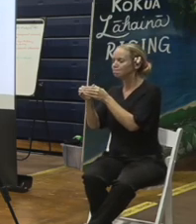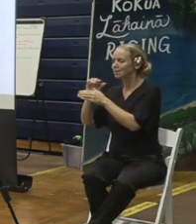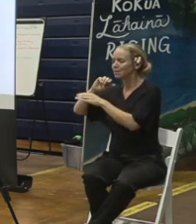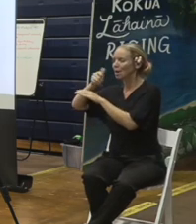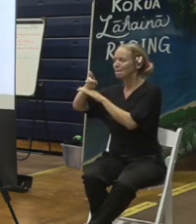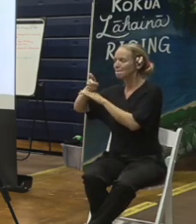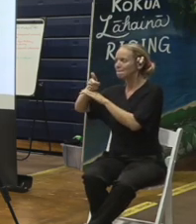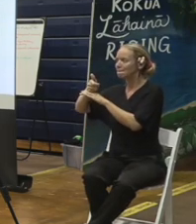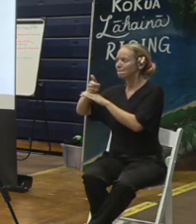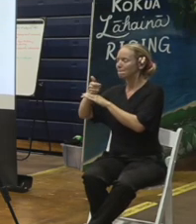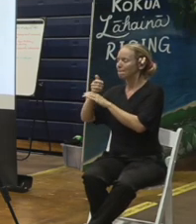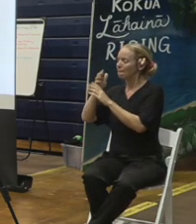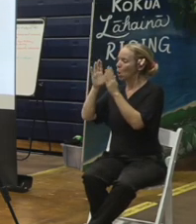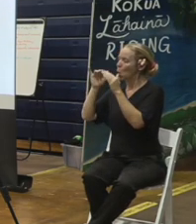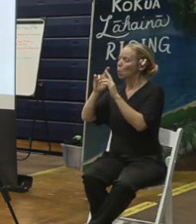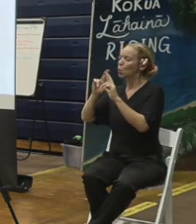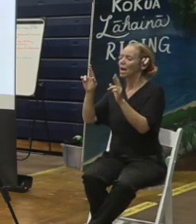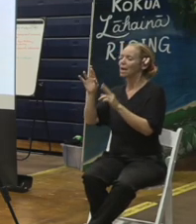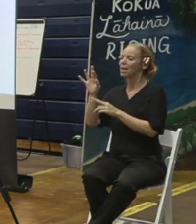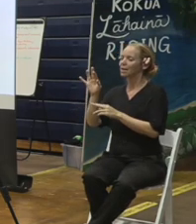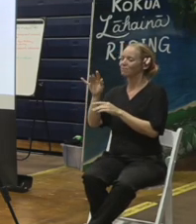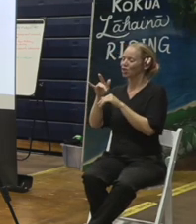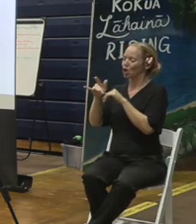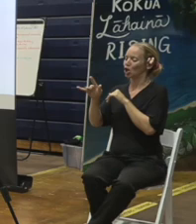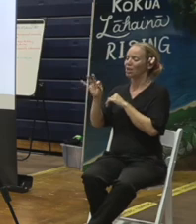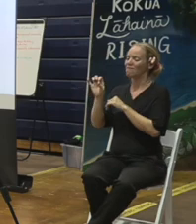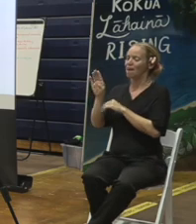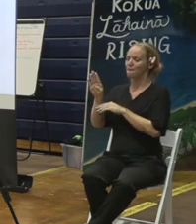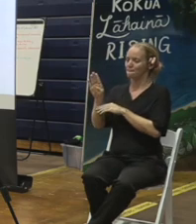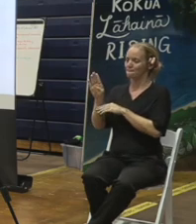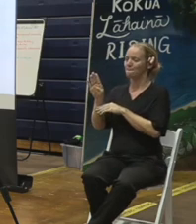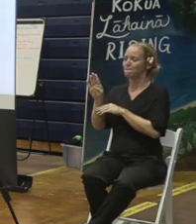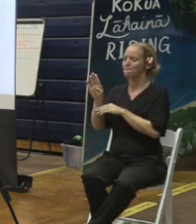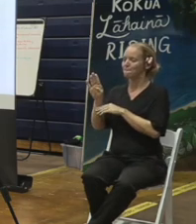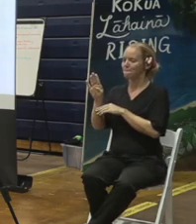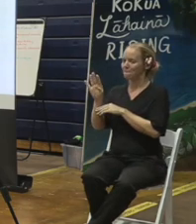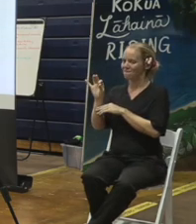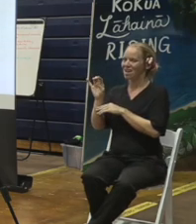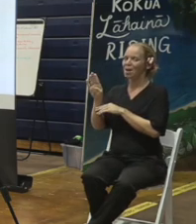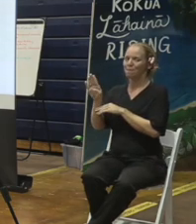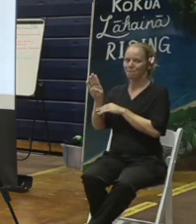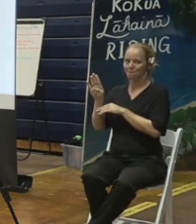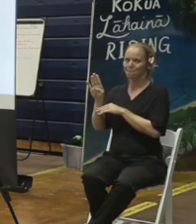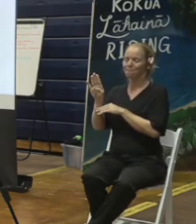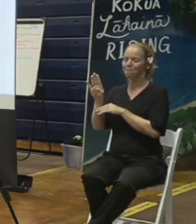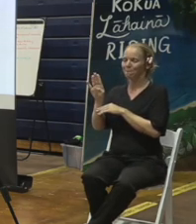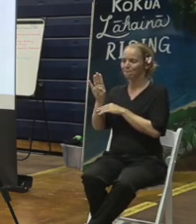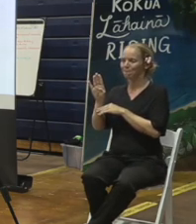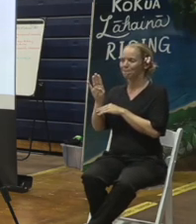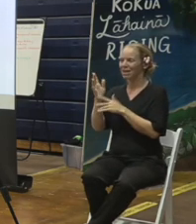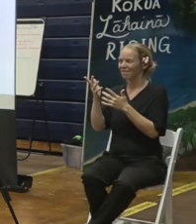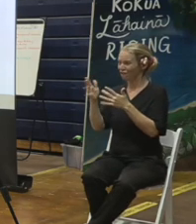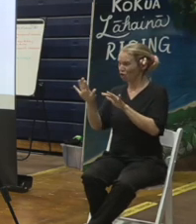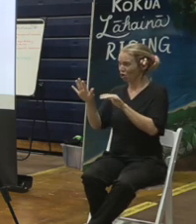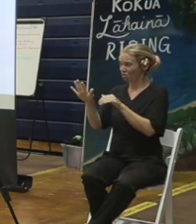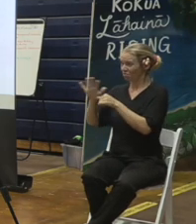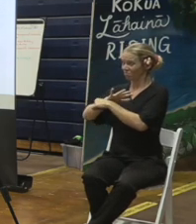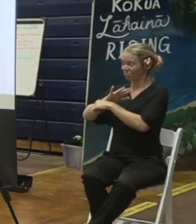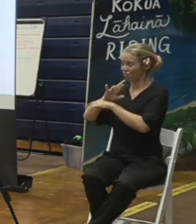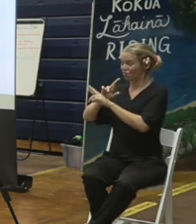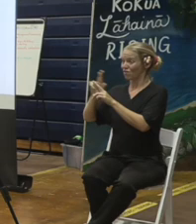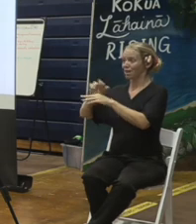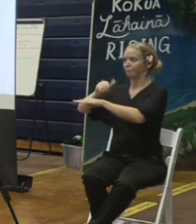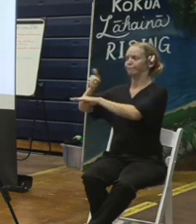early February. And that's complete construction of a temporary debris storage site. We do anticipate and we are pushing